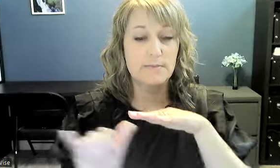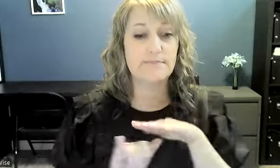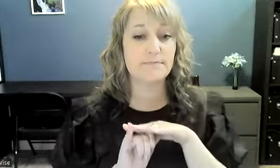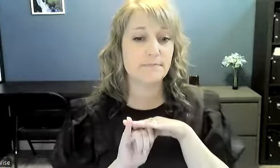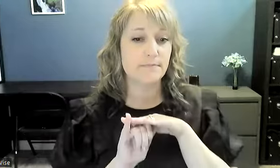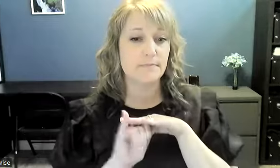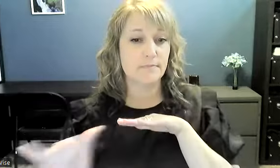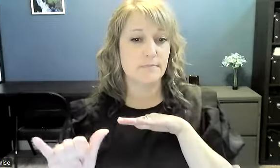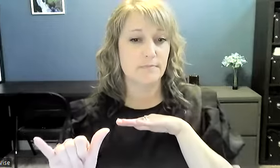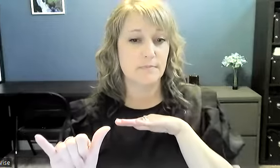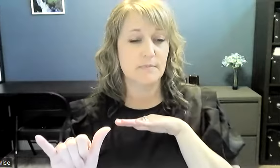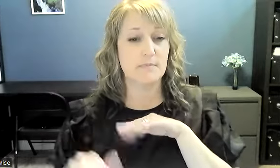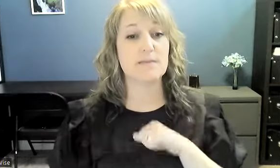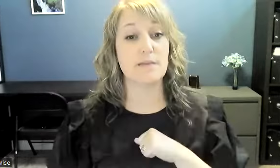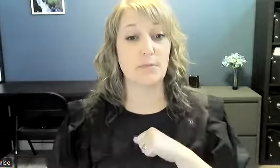subway